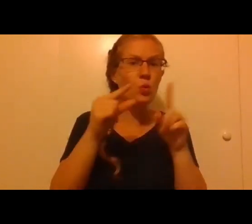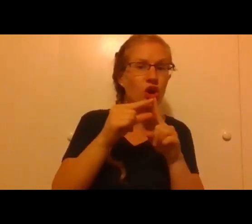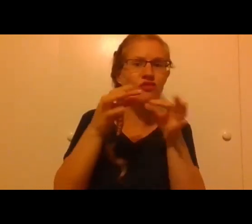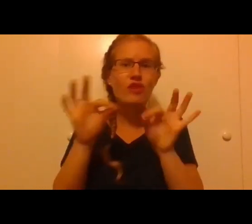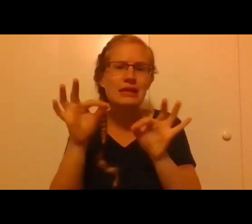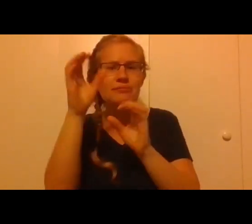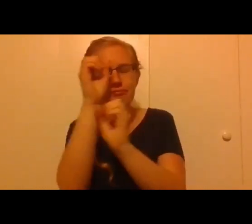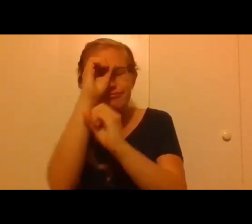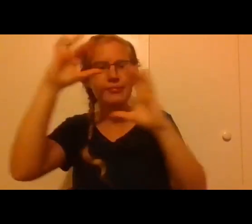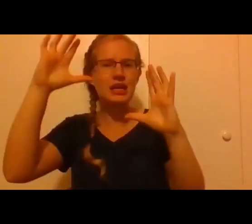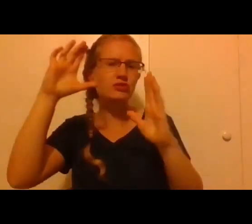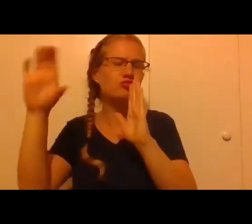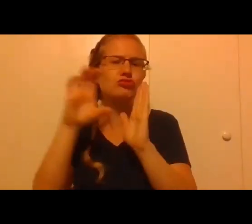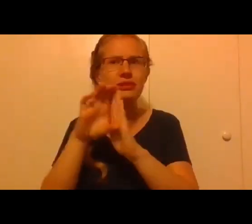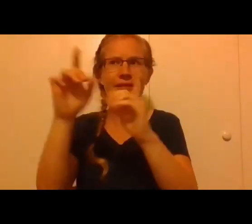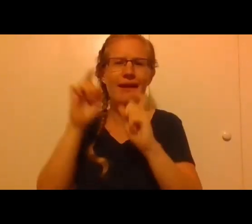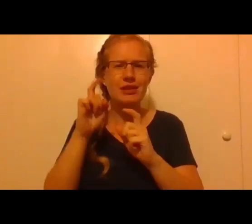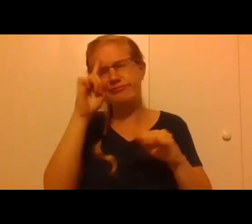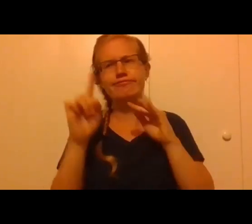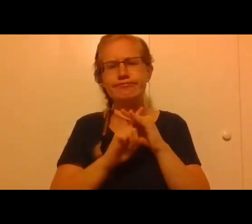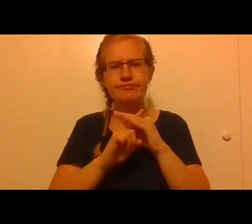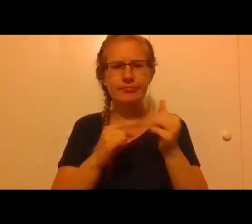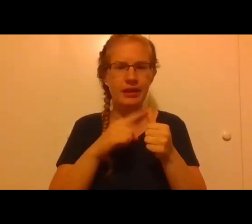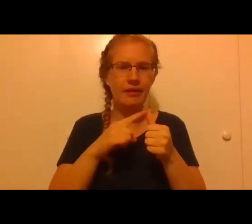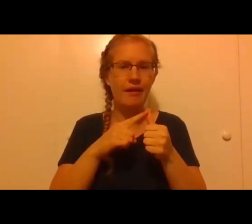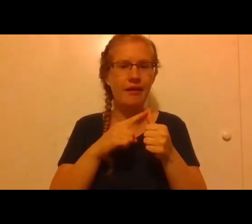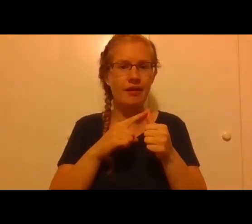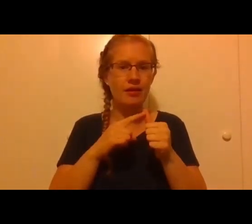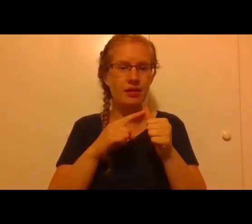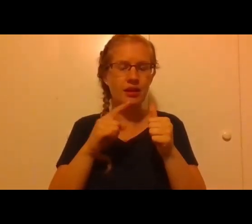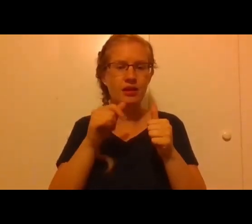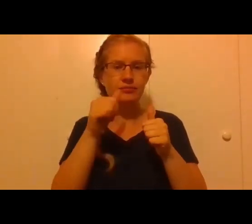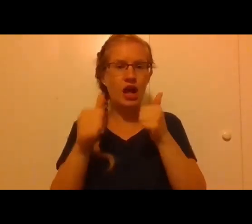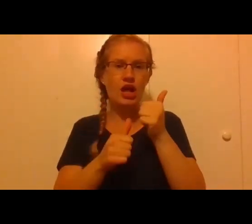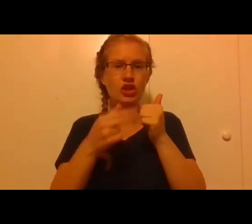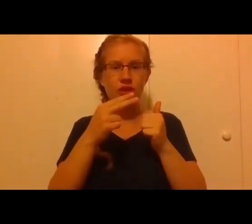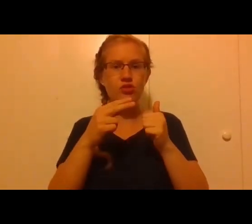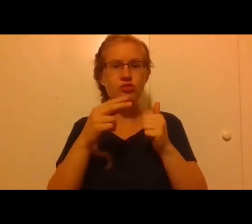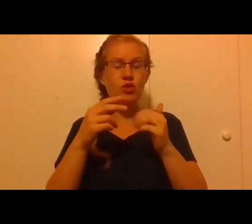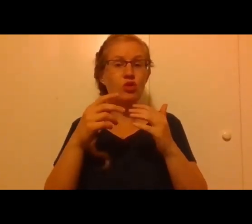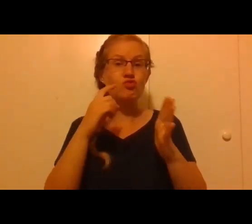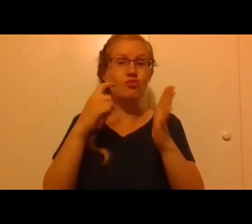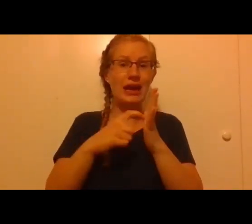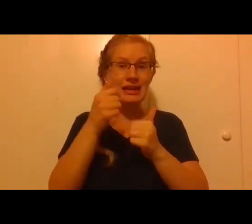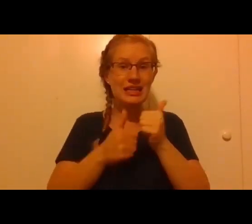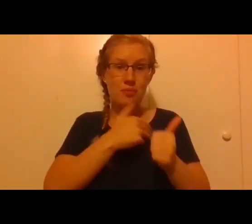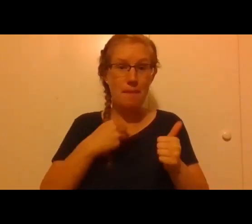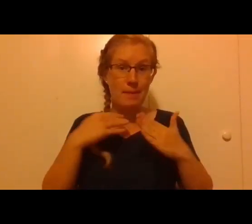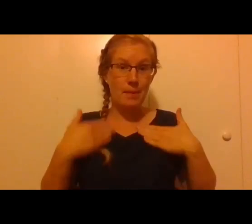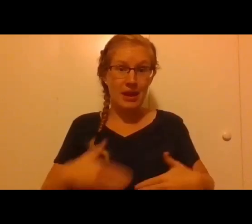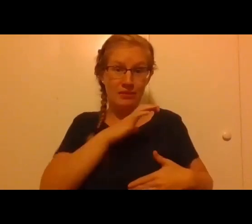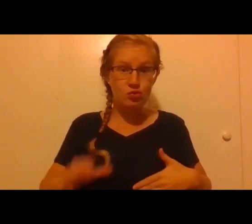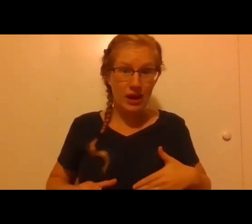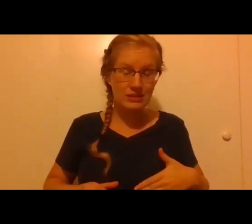pictures that you gave us under the heading, recognizing each member of the body of Christ, of the body